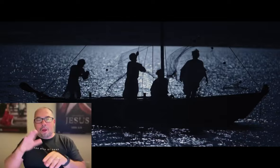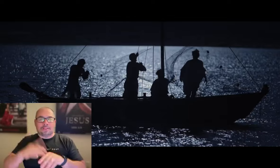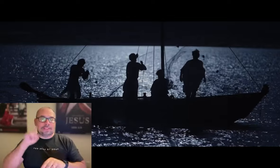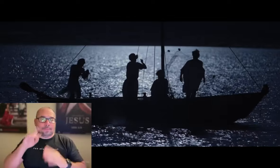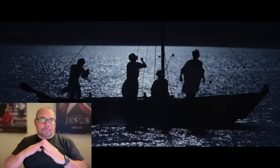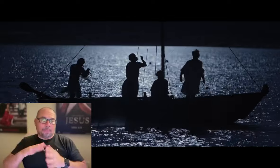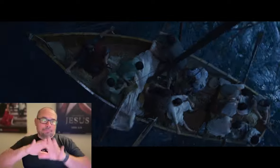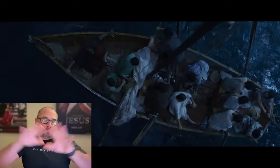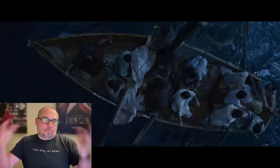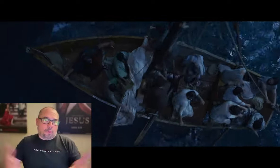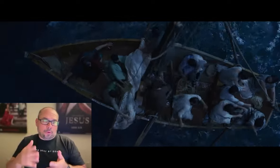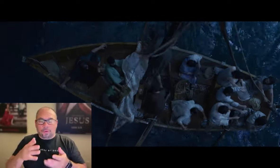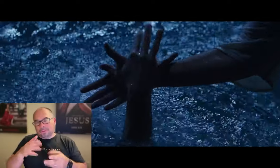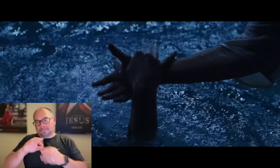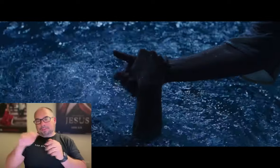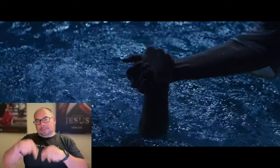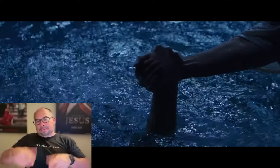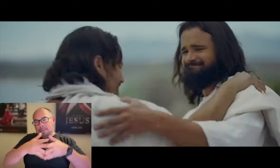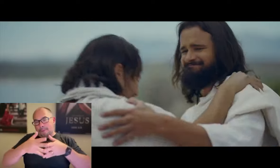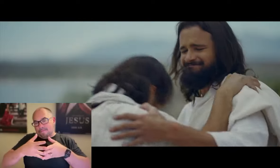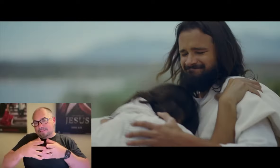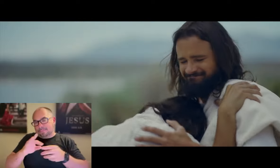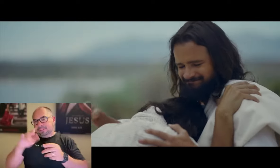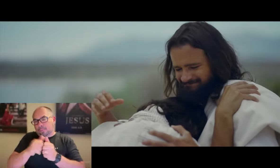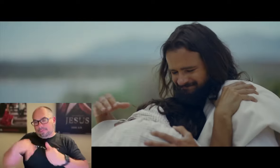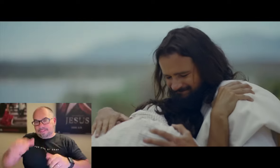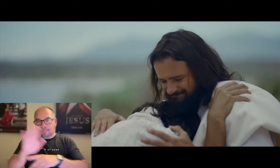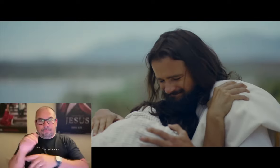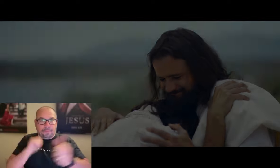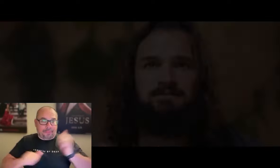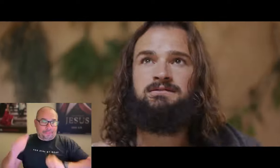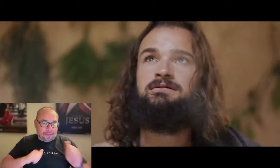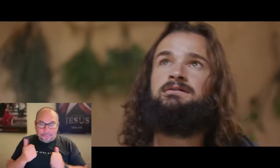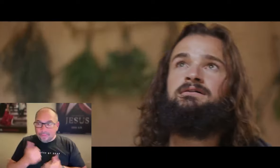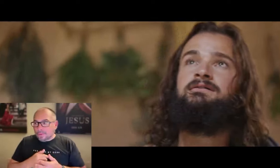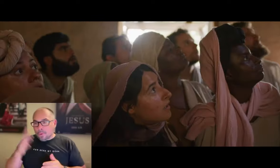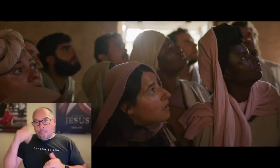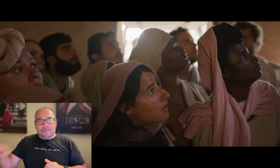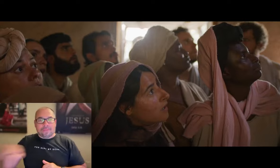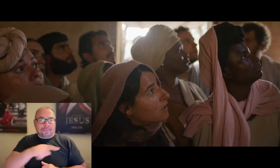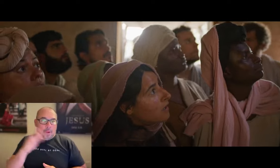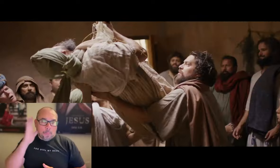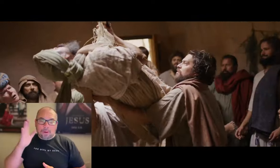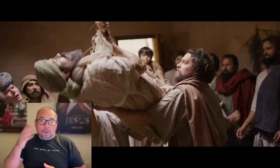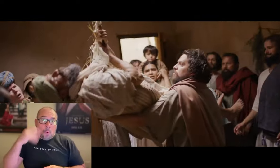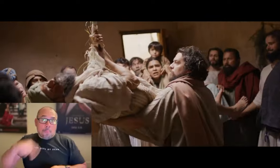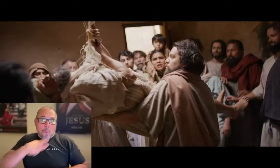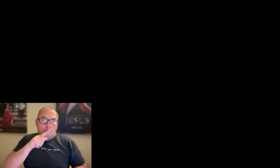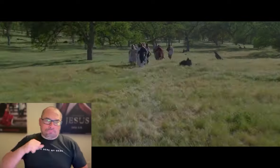Our prayer is that this will have an incredible impact with deaf people around the world, especially as it goes into theaters.